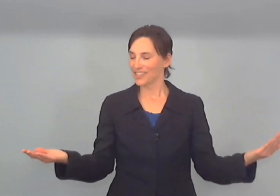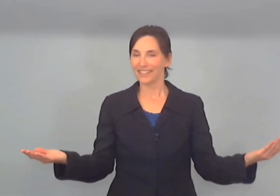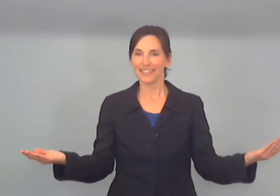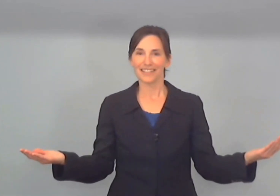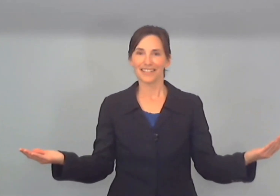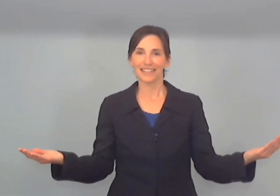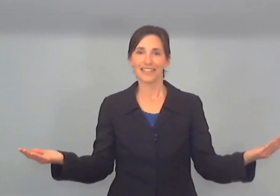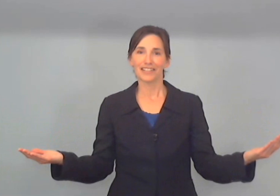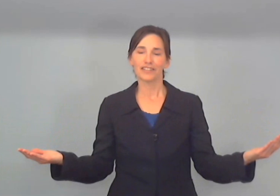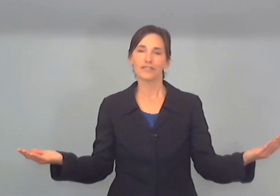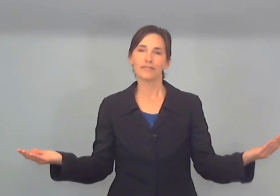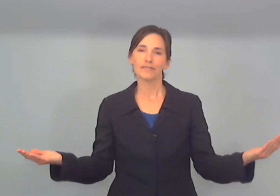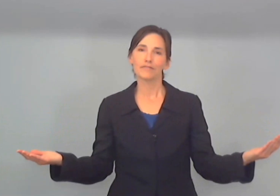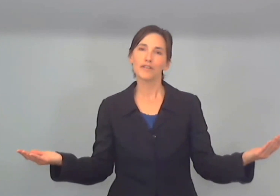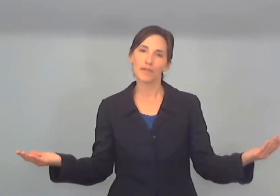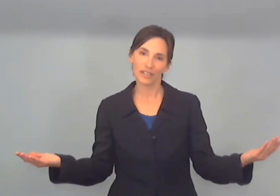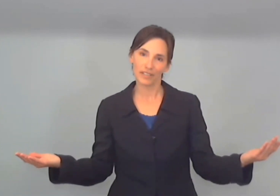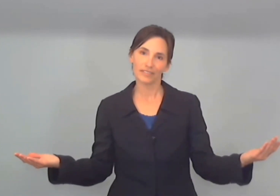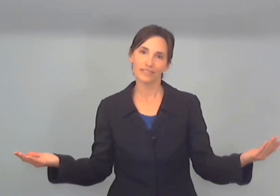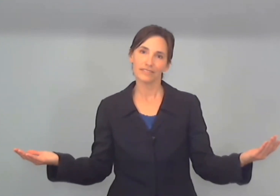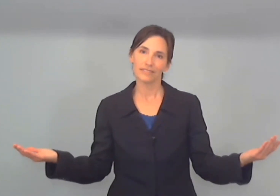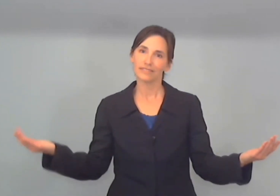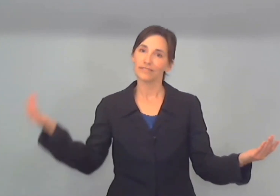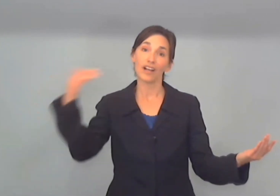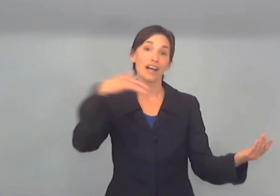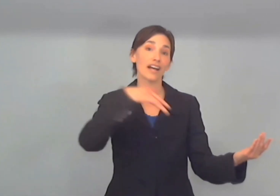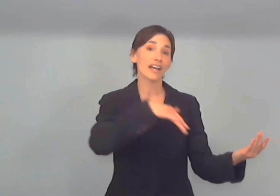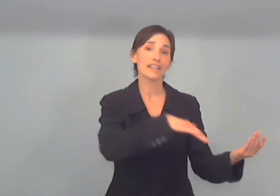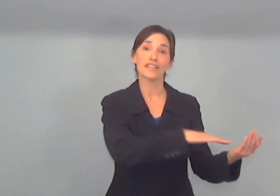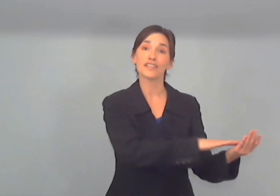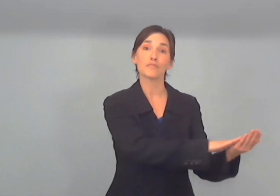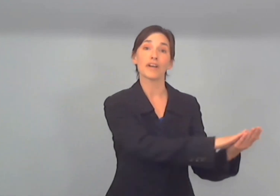we will ride this way